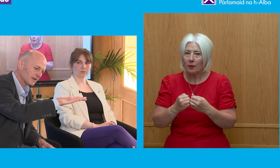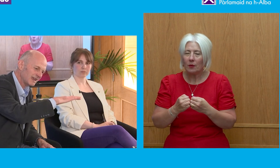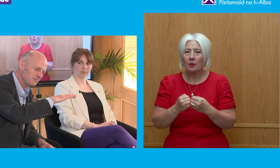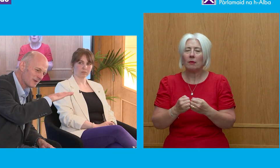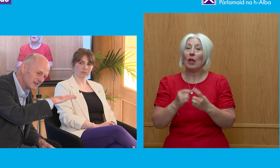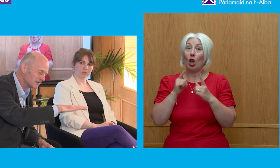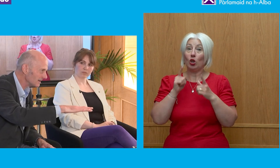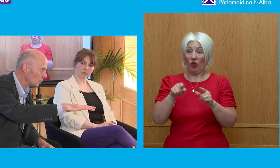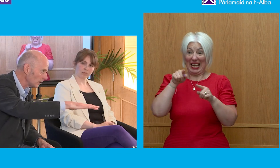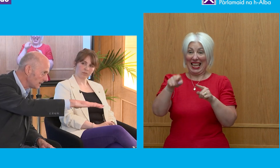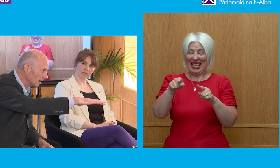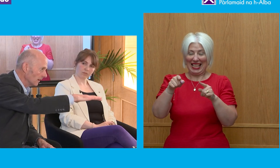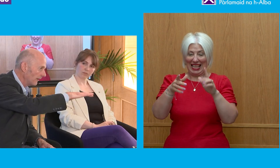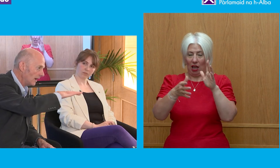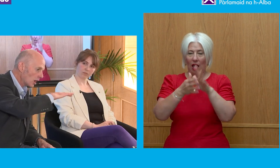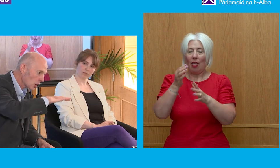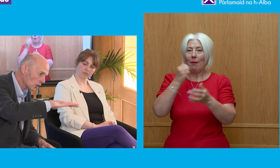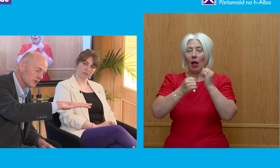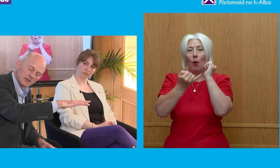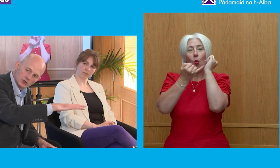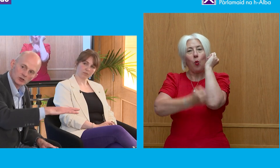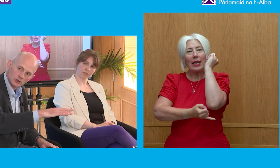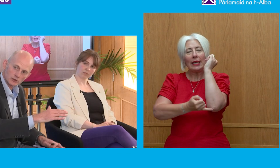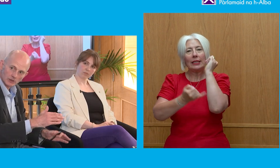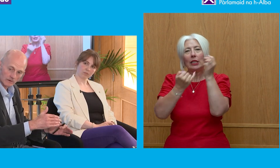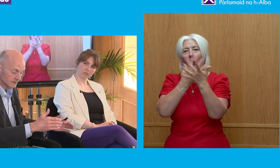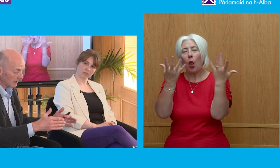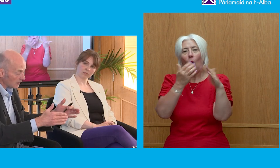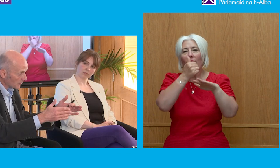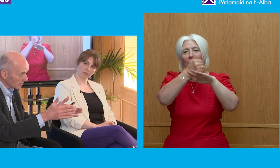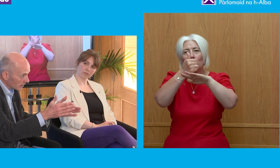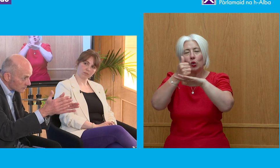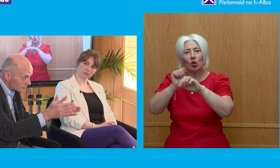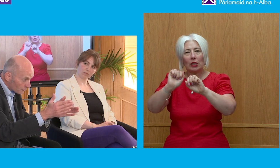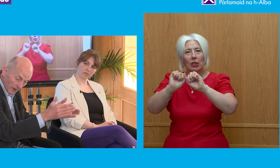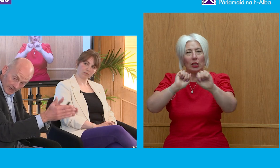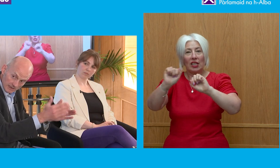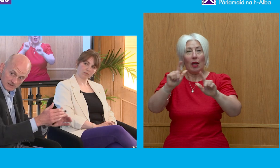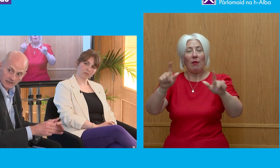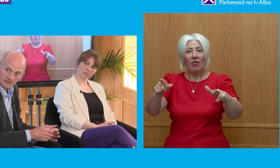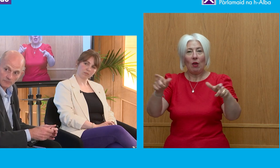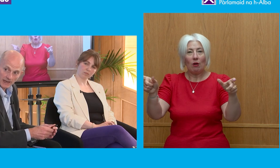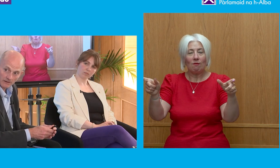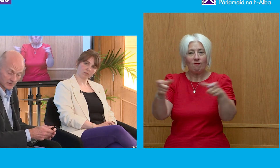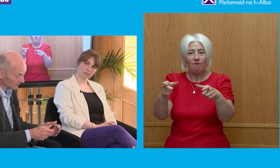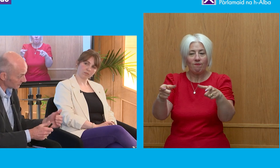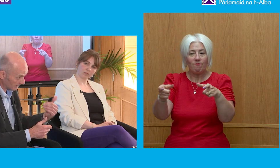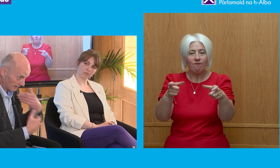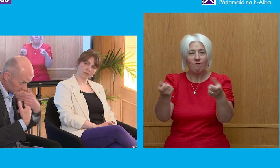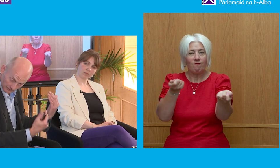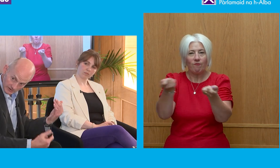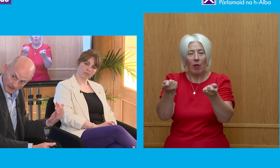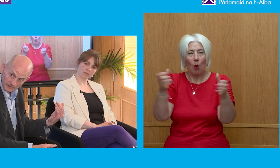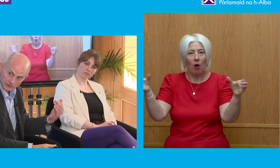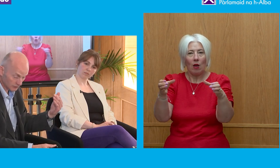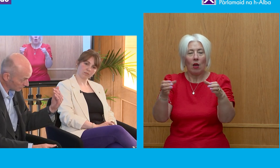up after, he basically weakened a lot of the institutions that constrain executive power in this country.